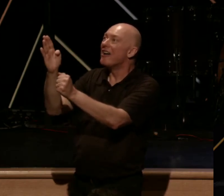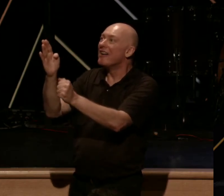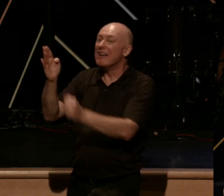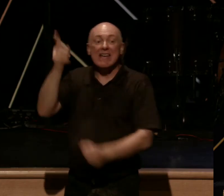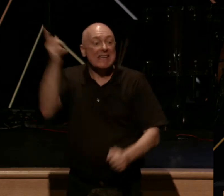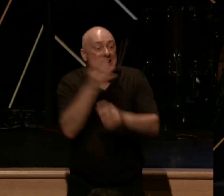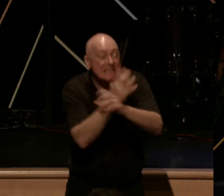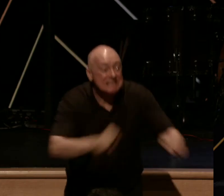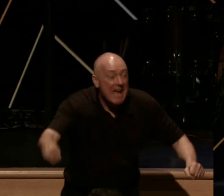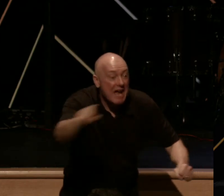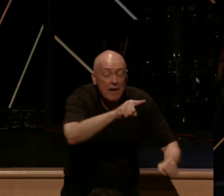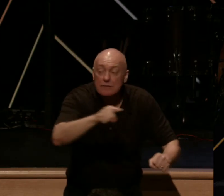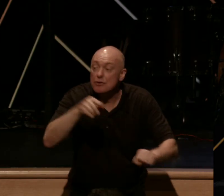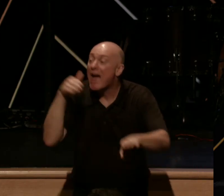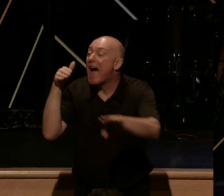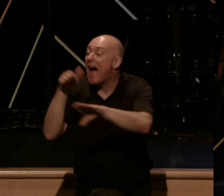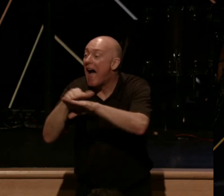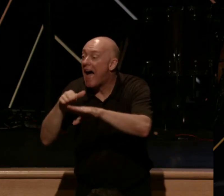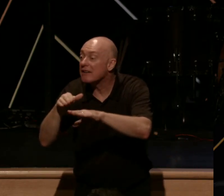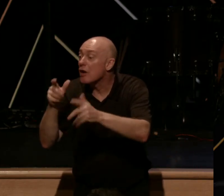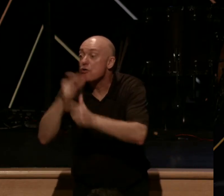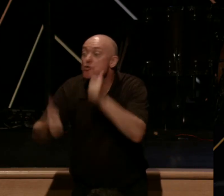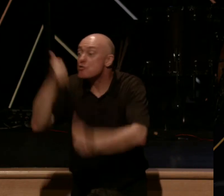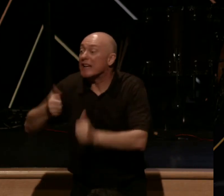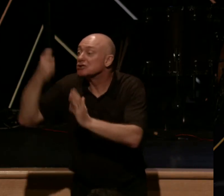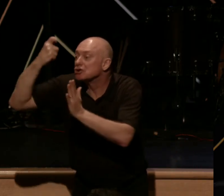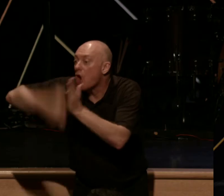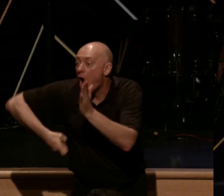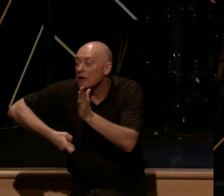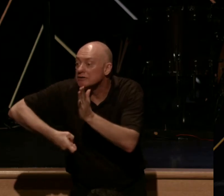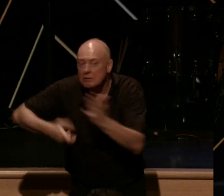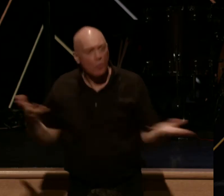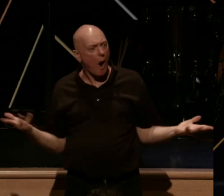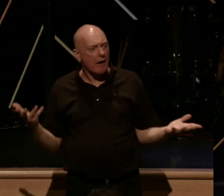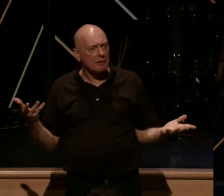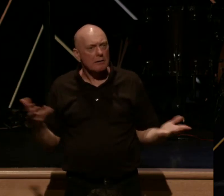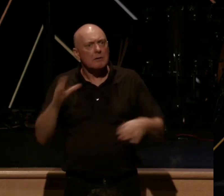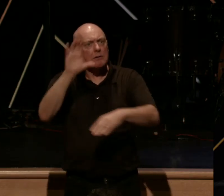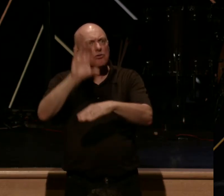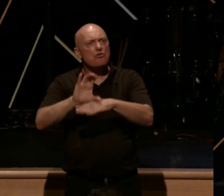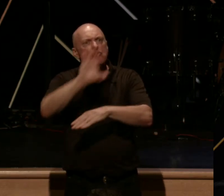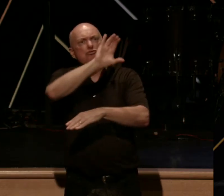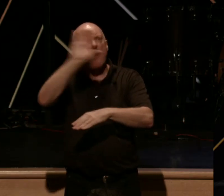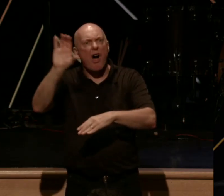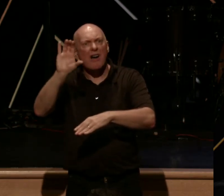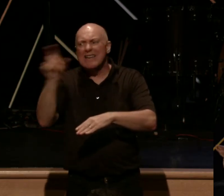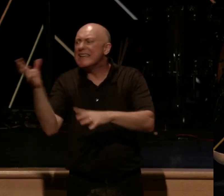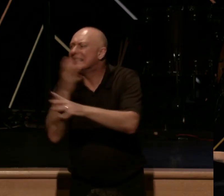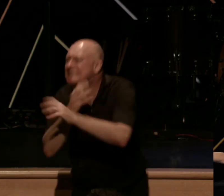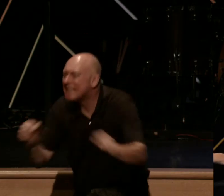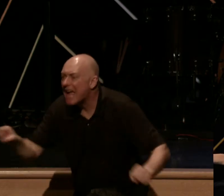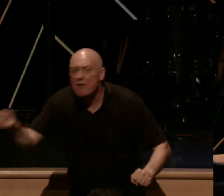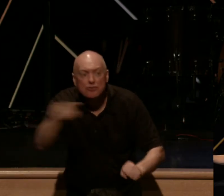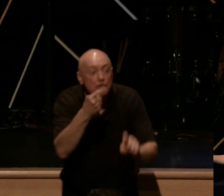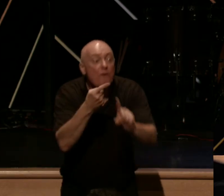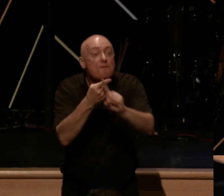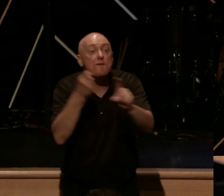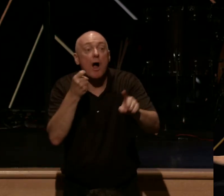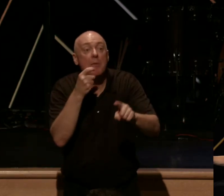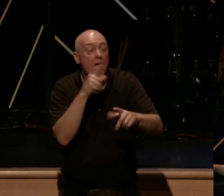at the greatest cost there is. His cross. He saved you from the greatest suffering there is. He